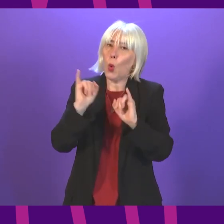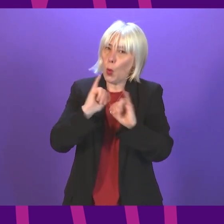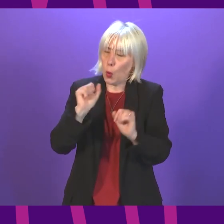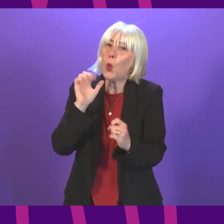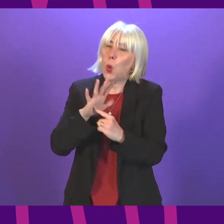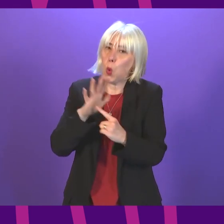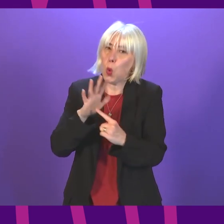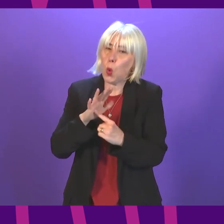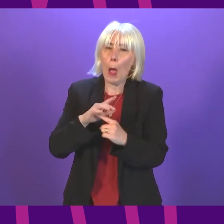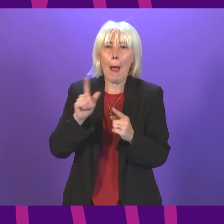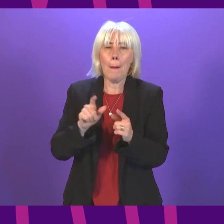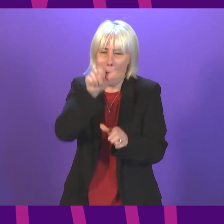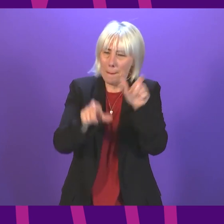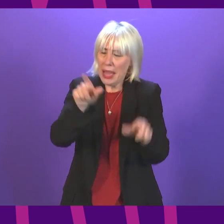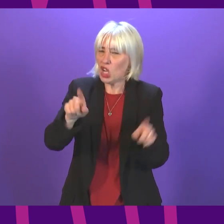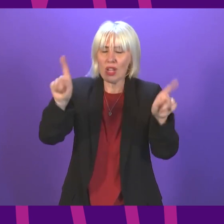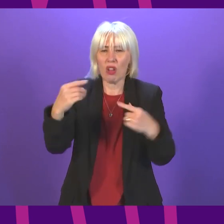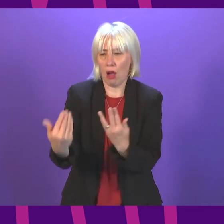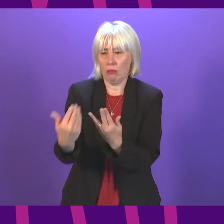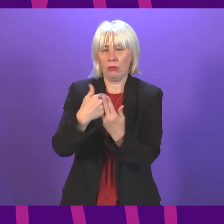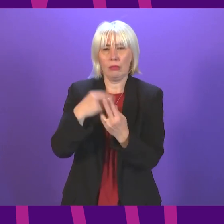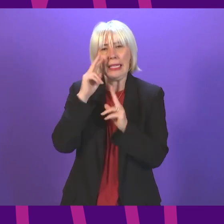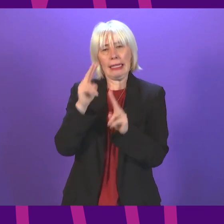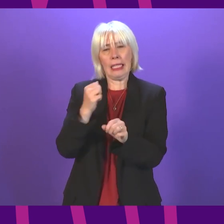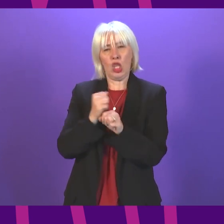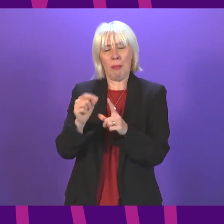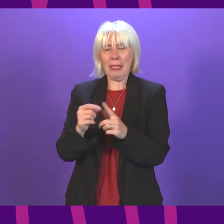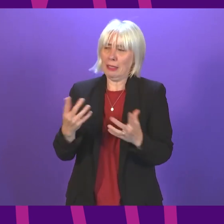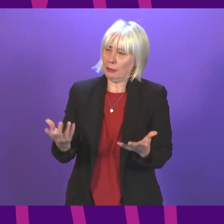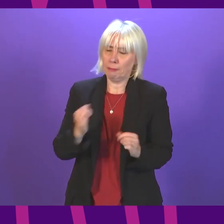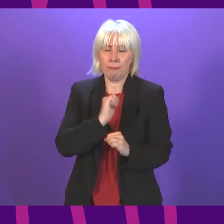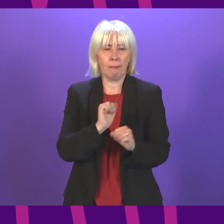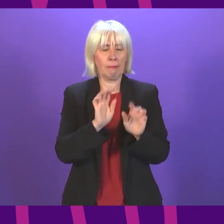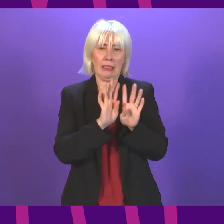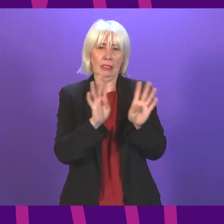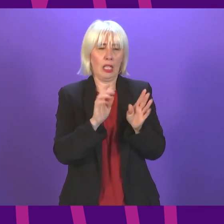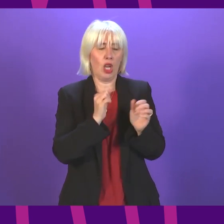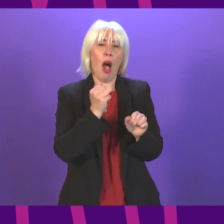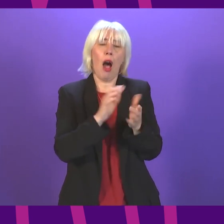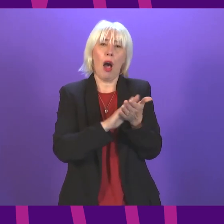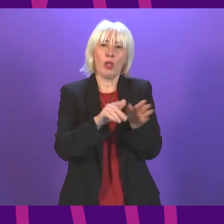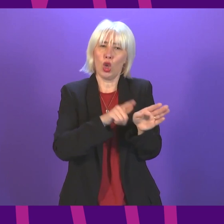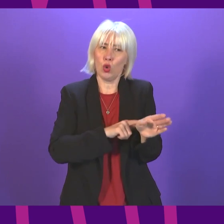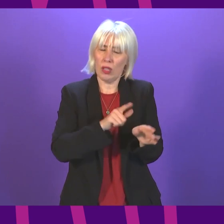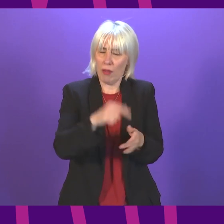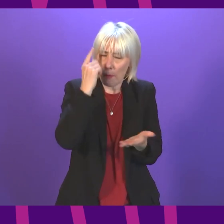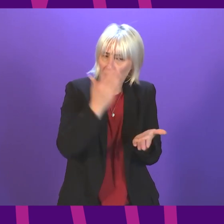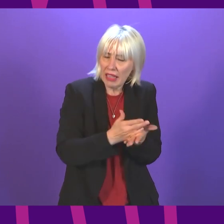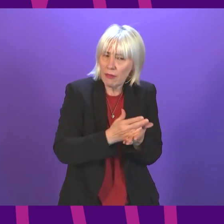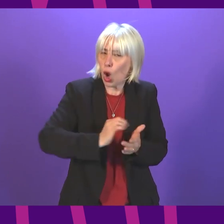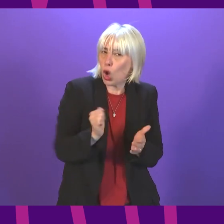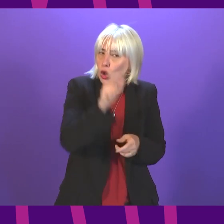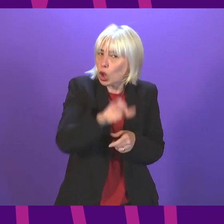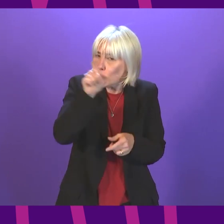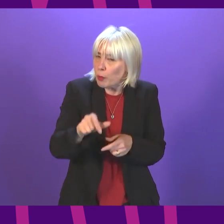are not able to get access to their GP. Does the Cabinet Secretary believe that Scottish patients have the right